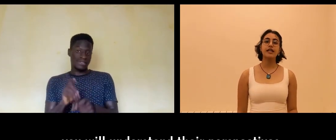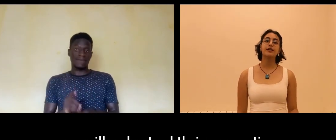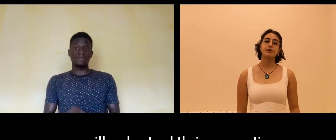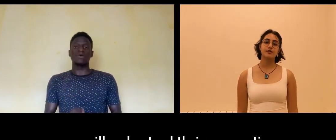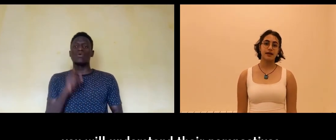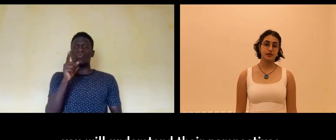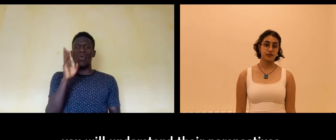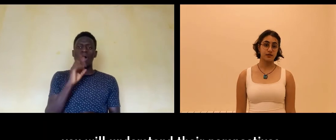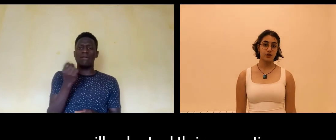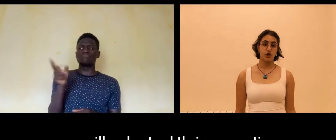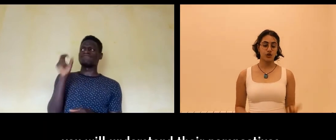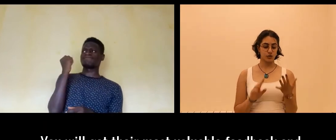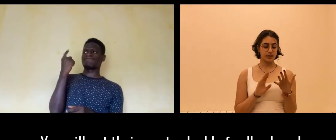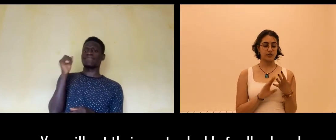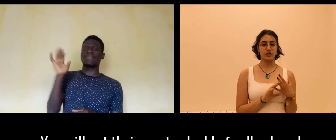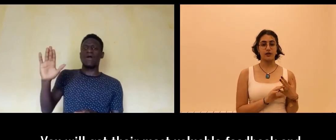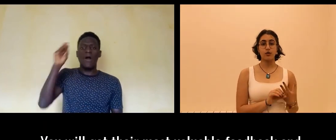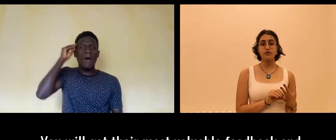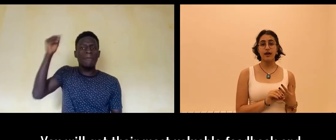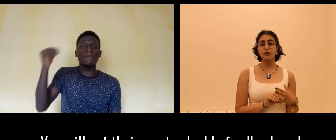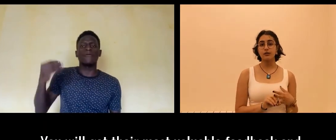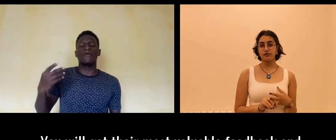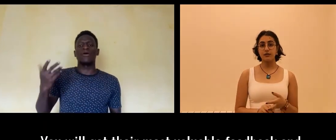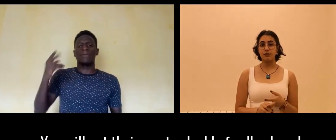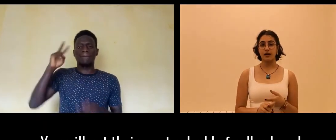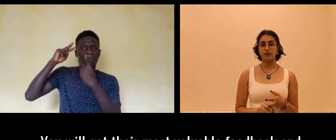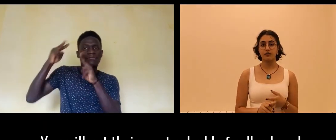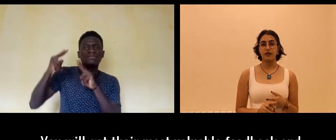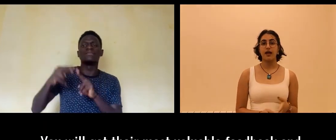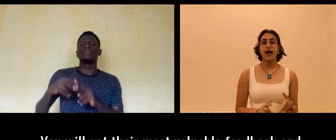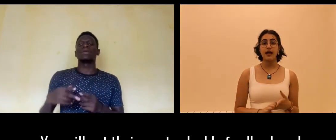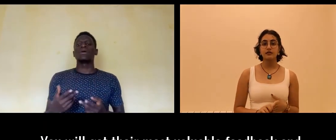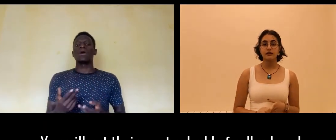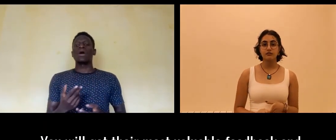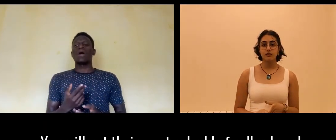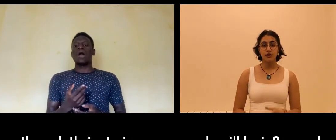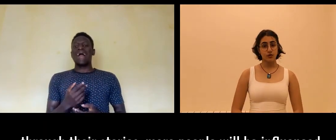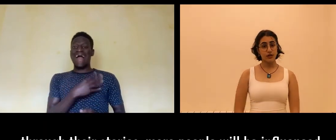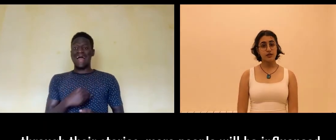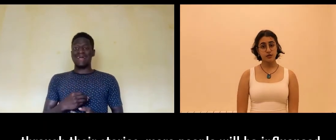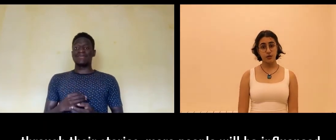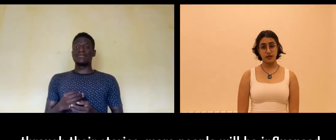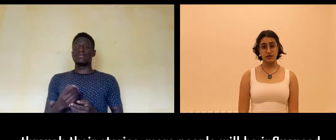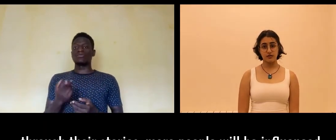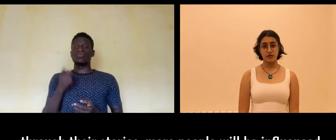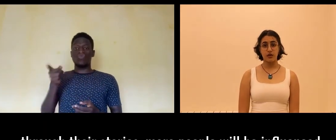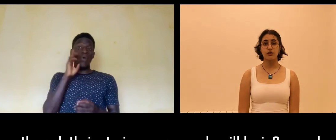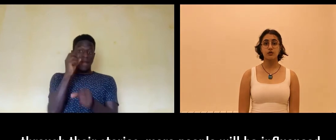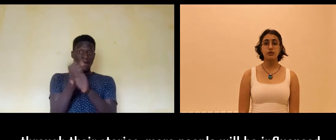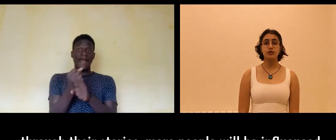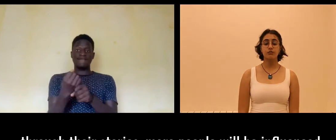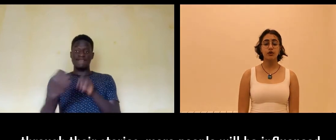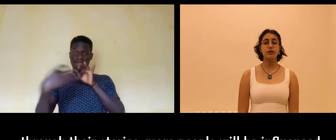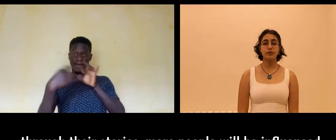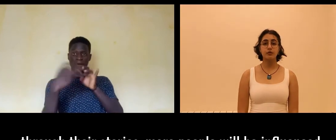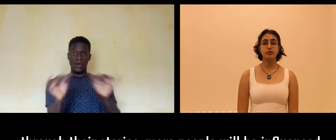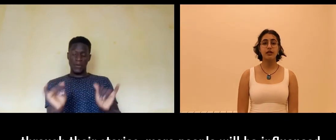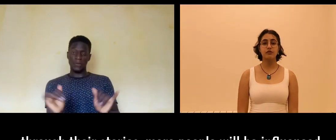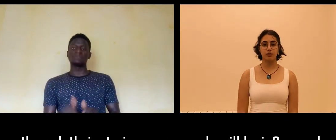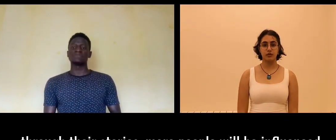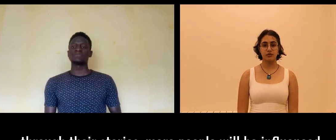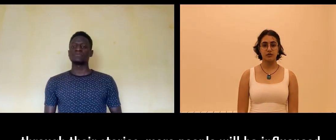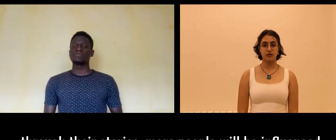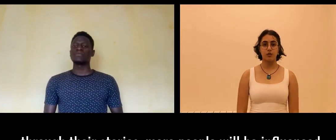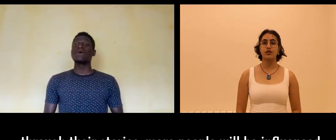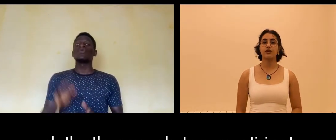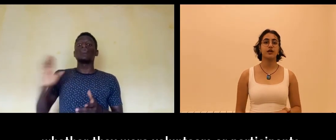you will understand their perspectives, will get their most valuable feedback, and through their stories, more people will